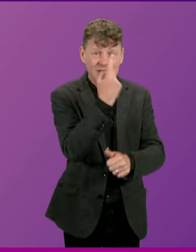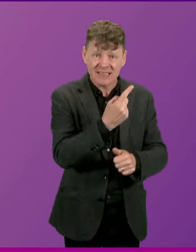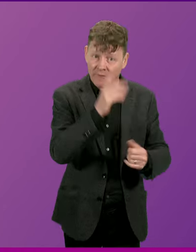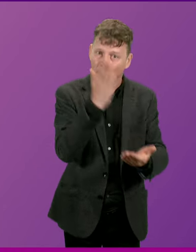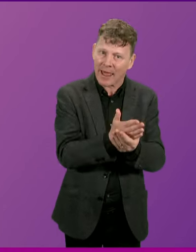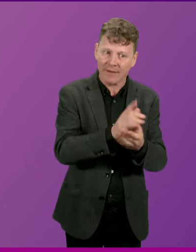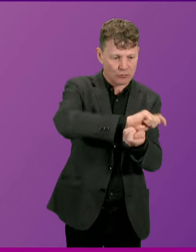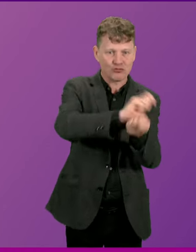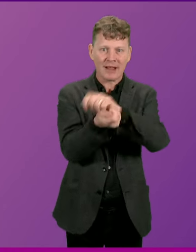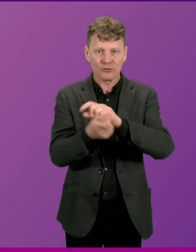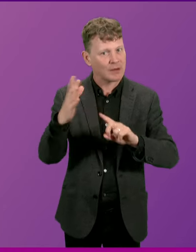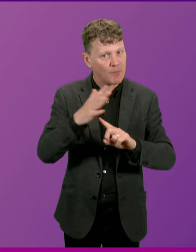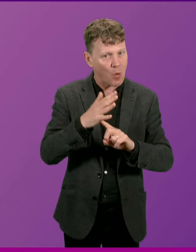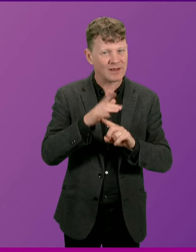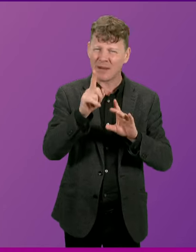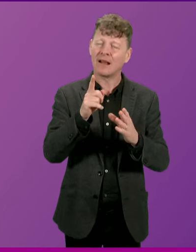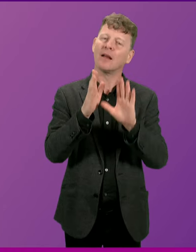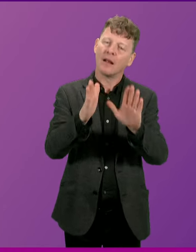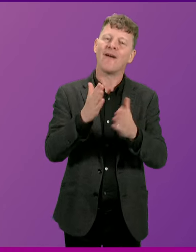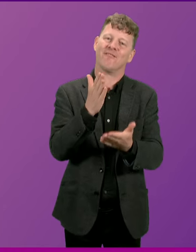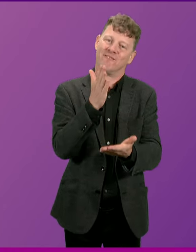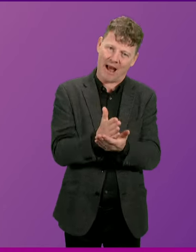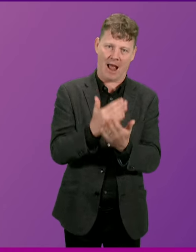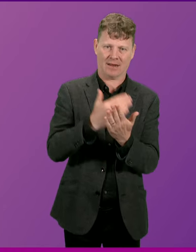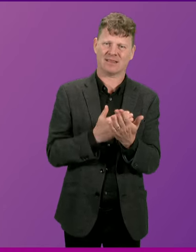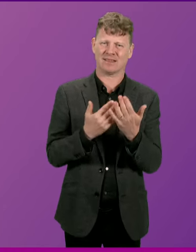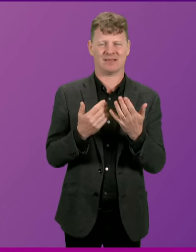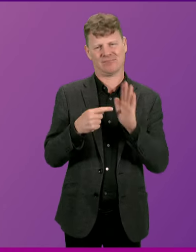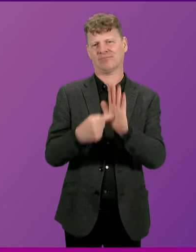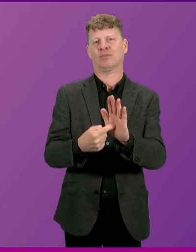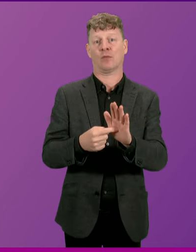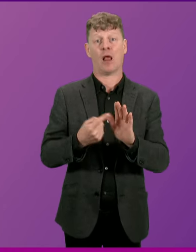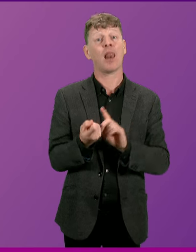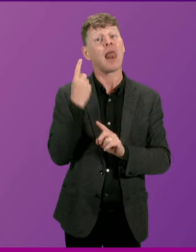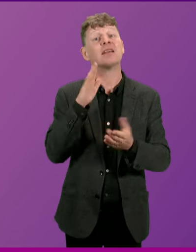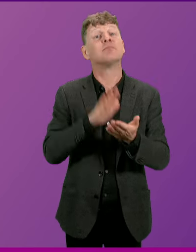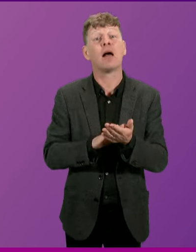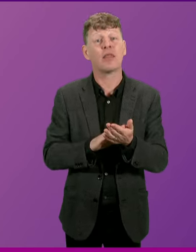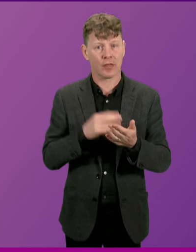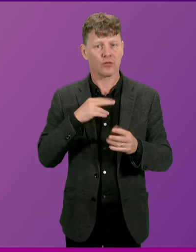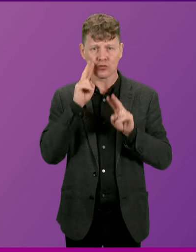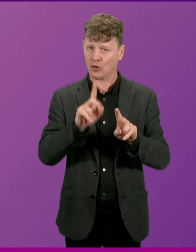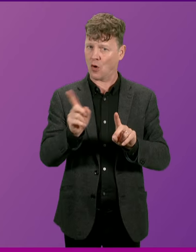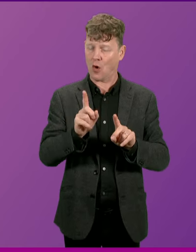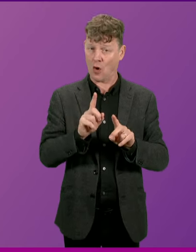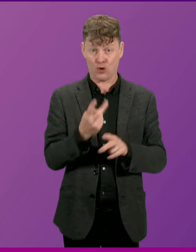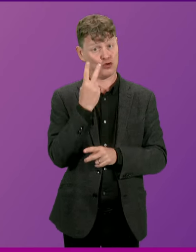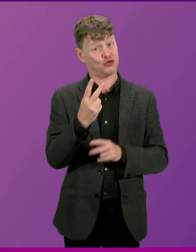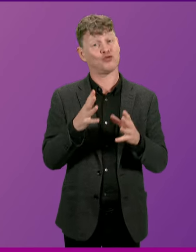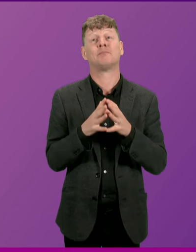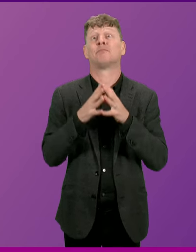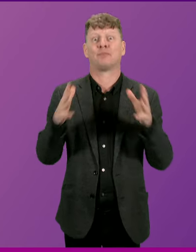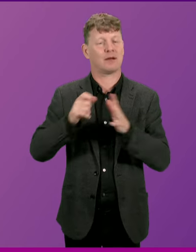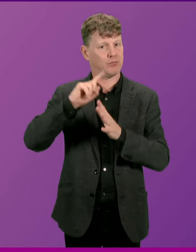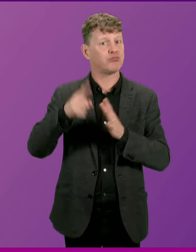But the facts speak for themselves in terms of what we are doing. Last month alone, we saw progress of two significant projects